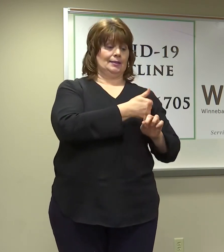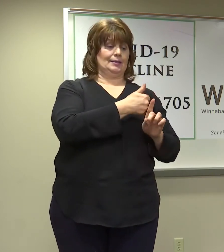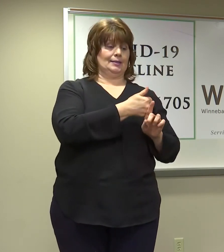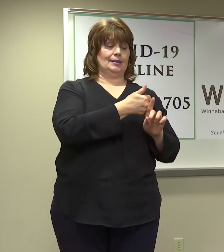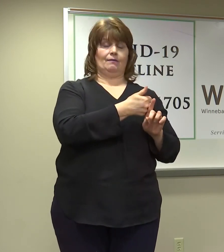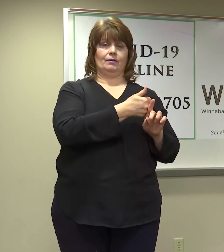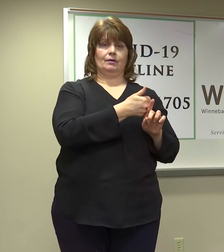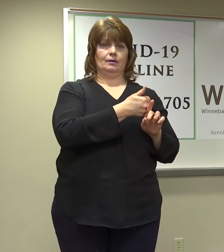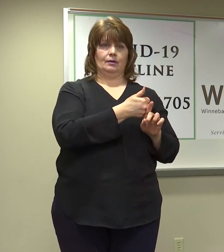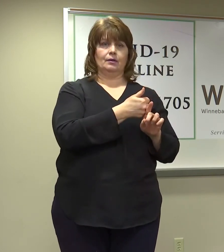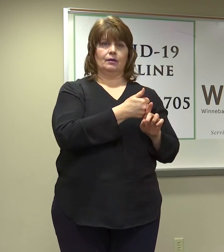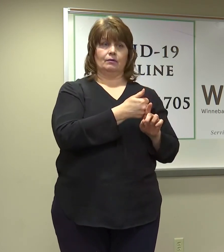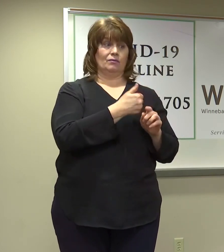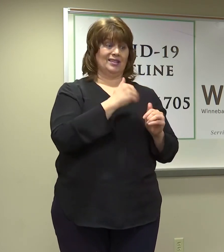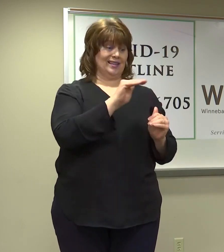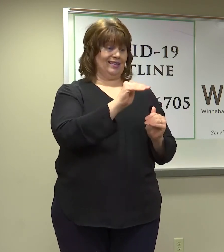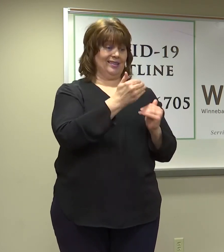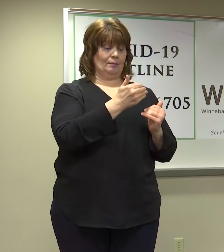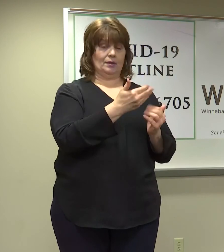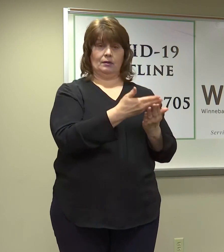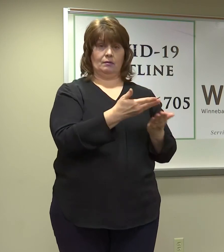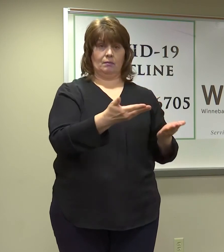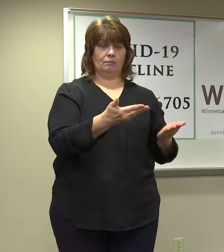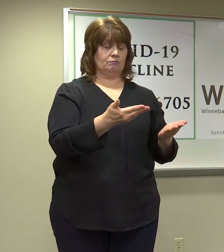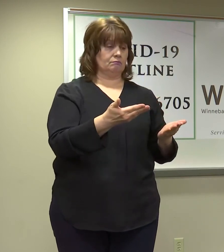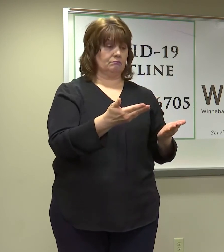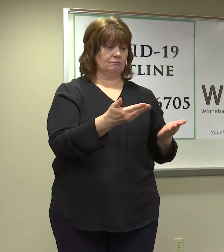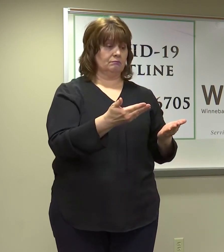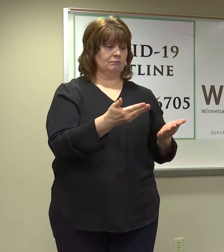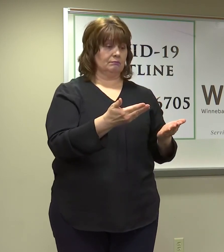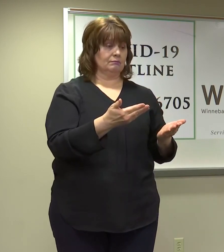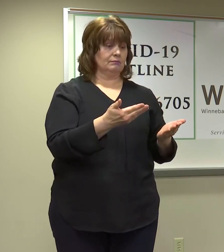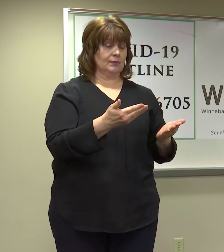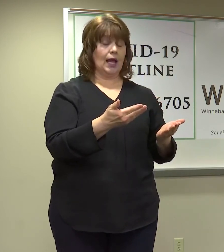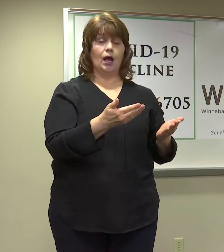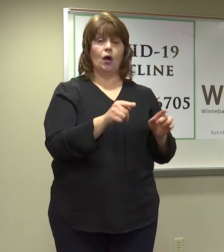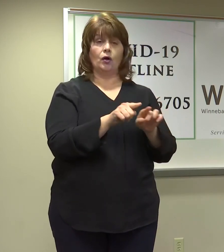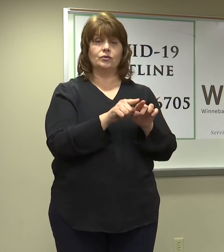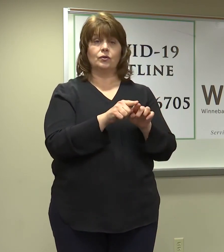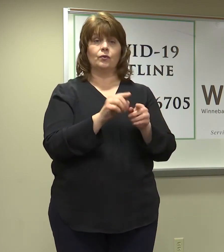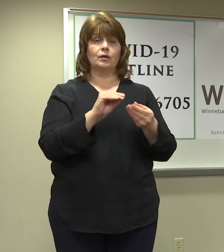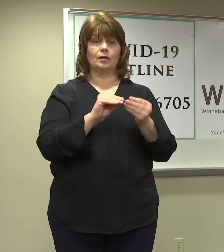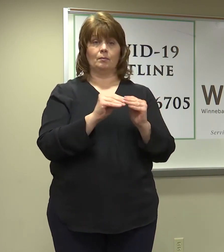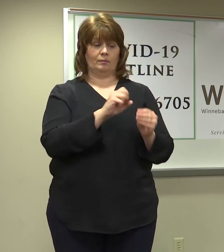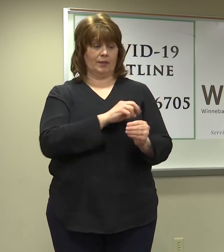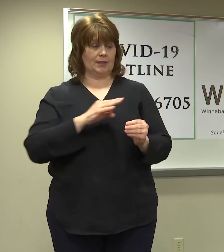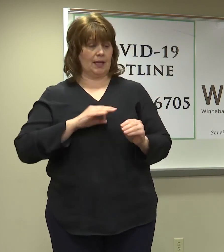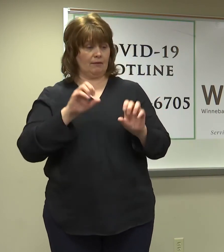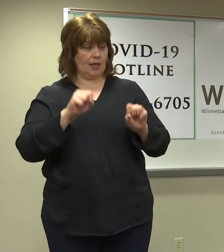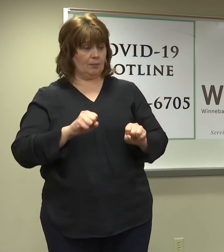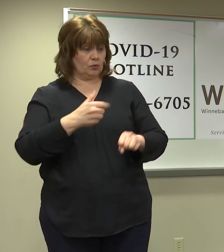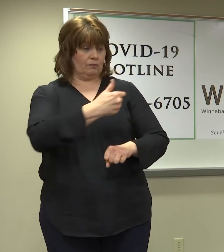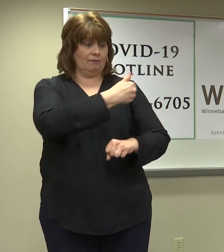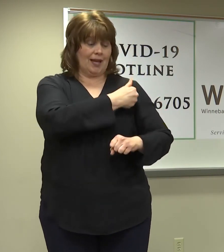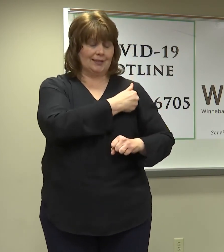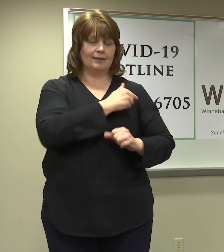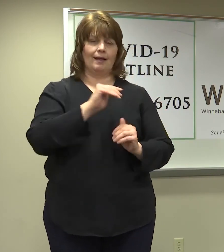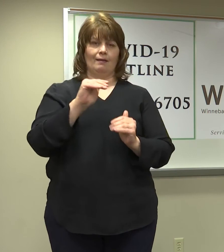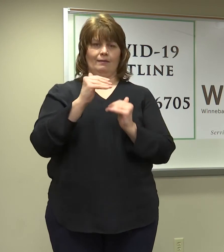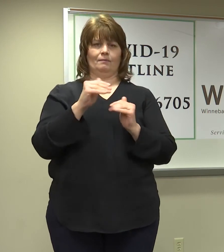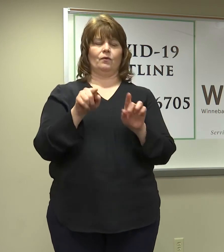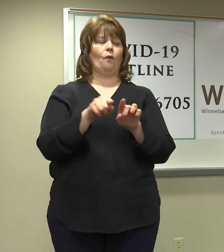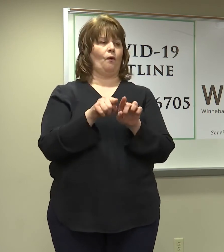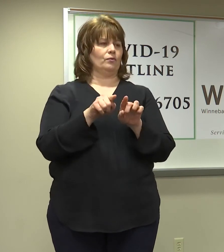unlimited supply of vaccine. And frankly, there's not an unlimited supply of vaccinators. So we have to coordinate all those resources to